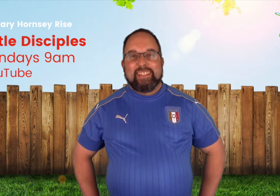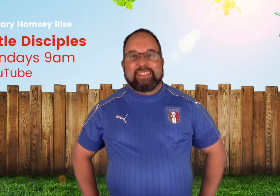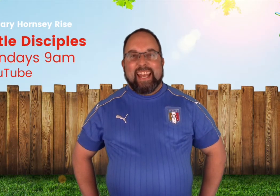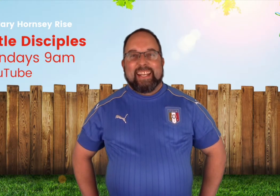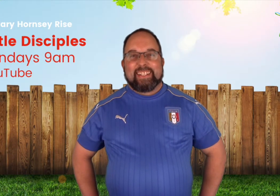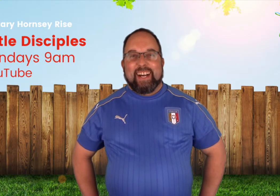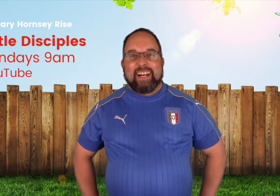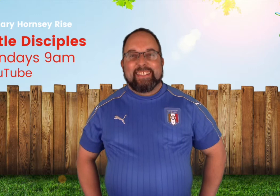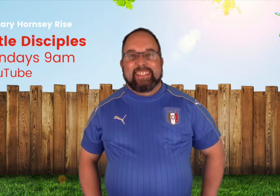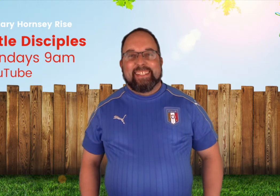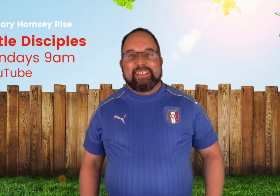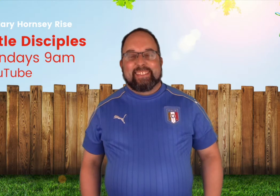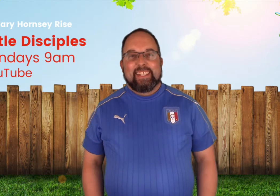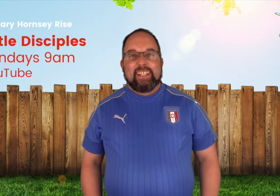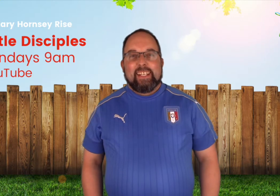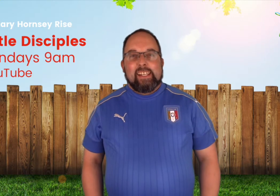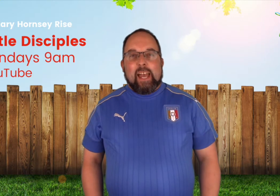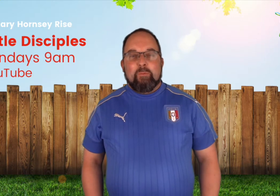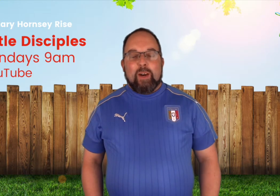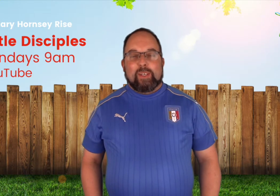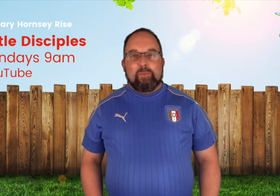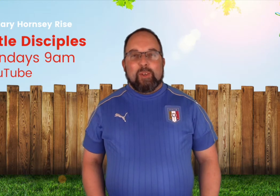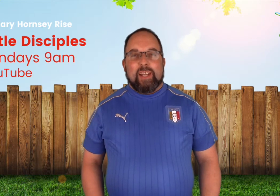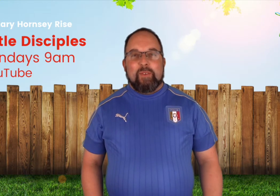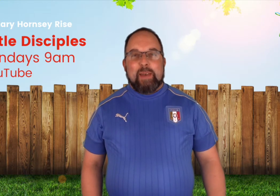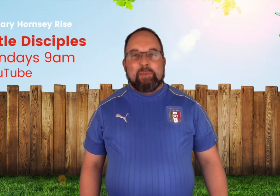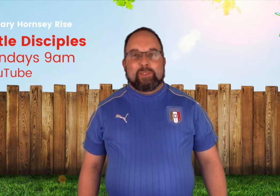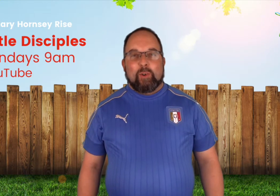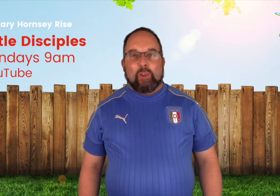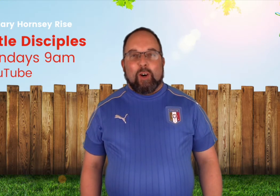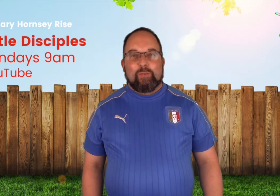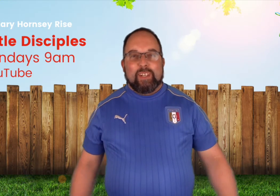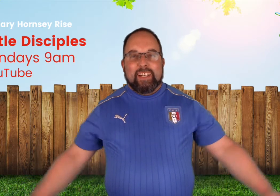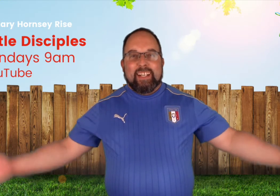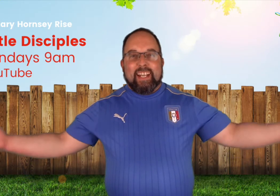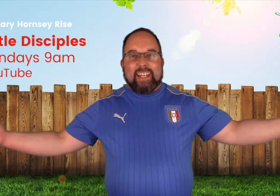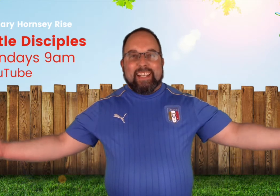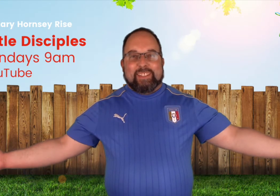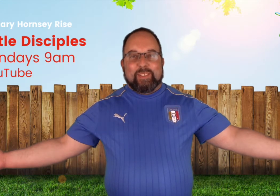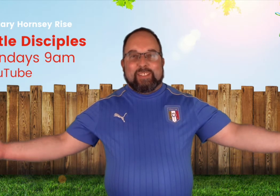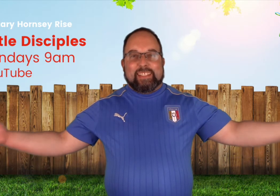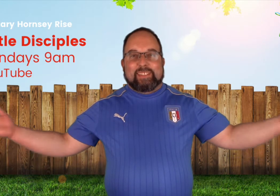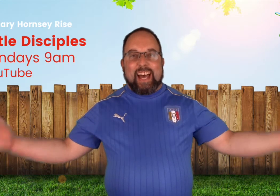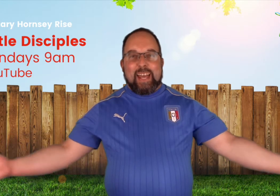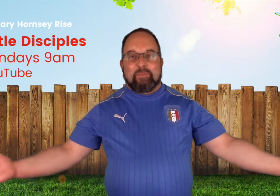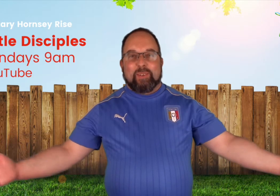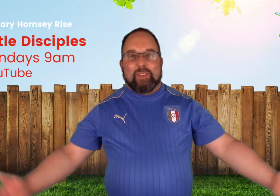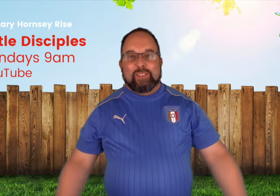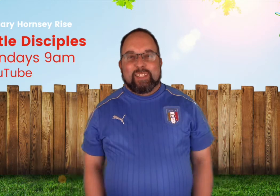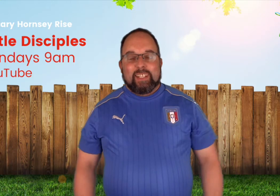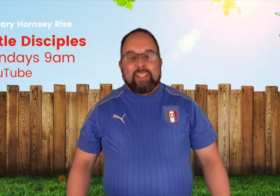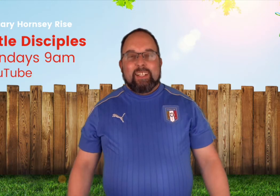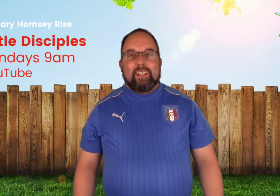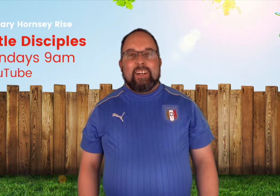and guardians and welcome to another episode of little disciples oh